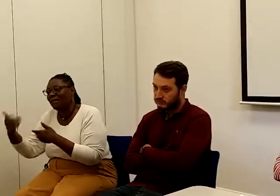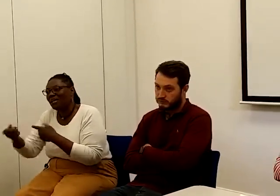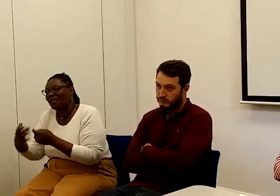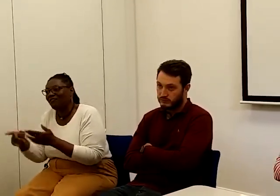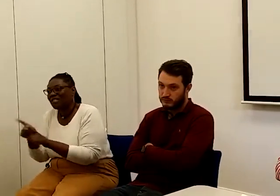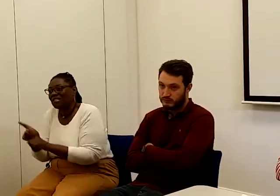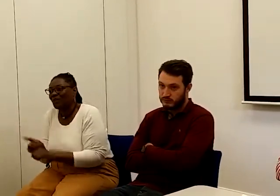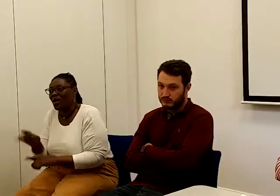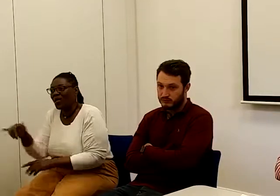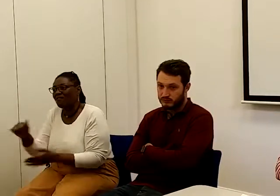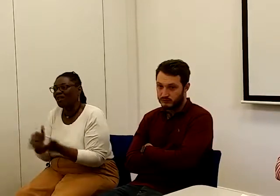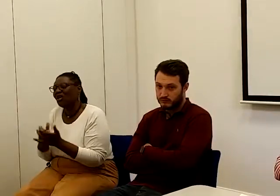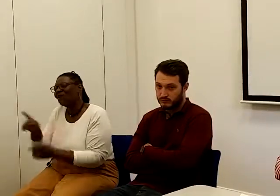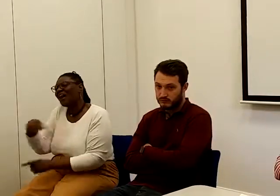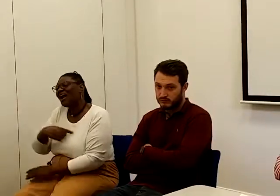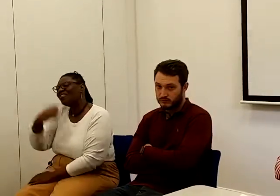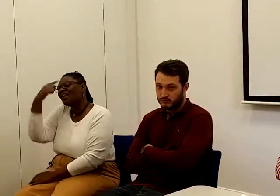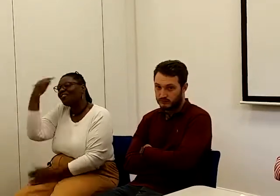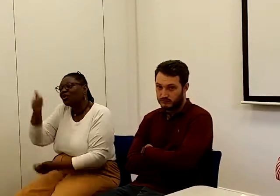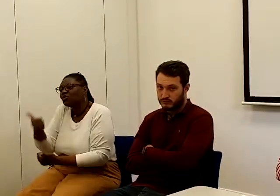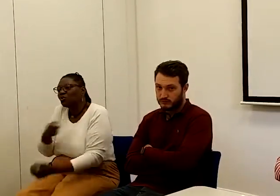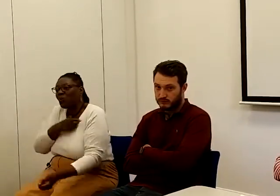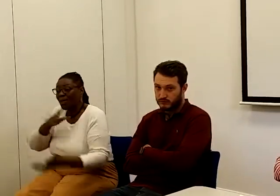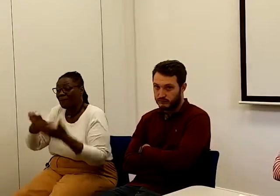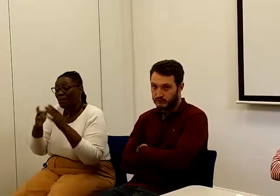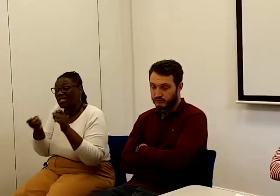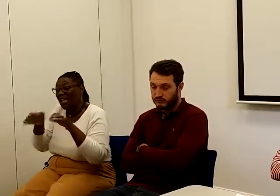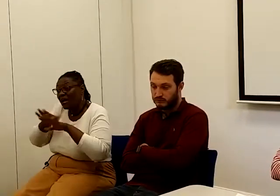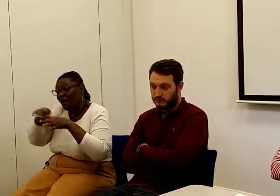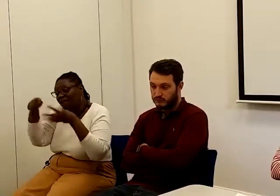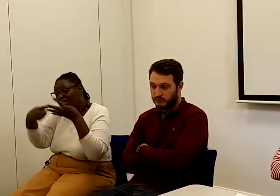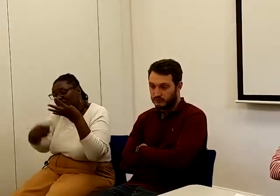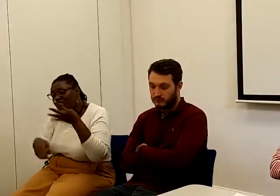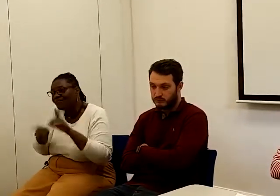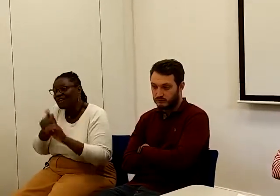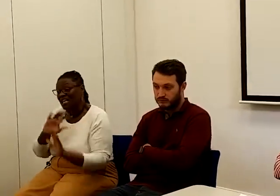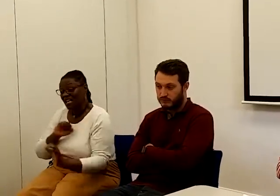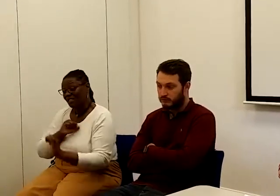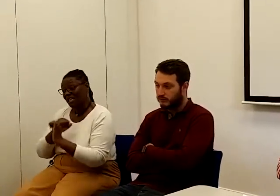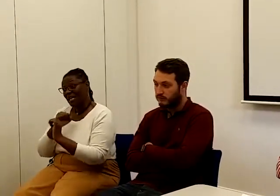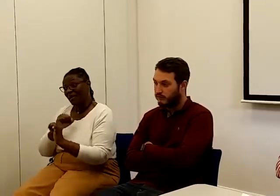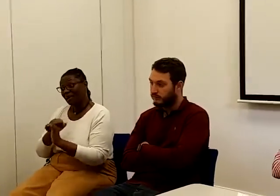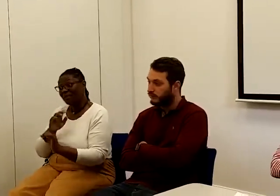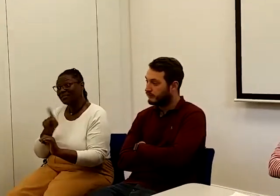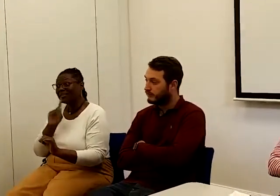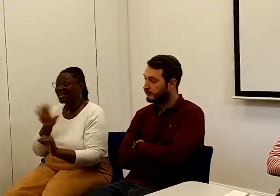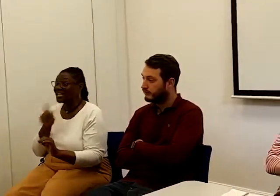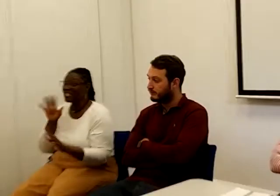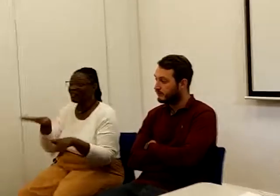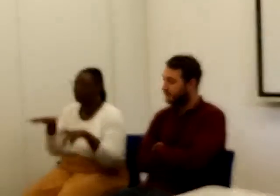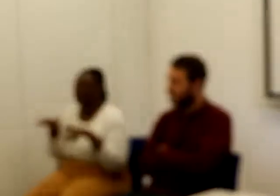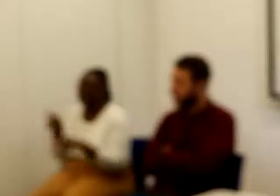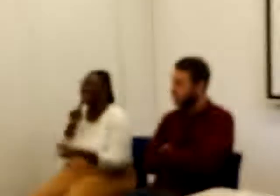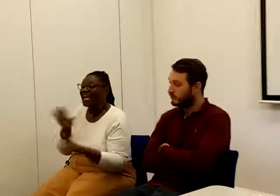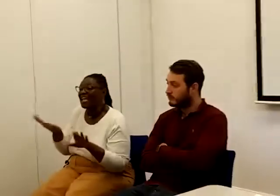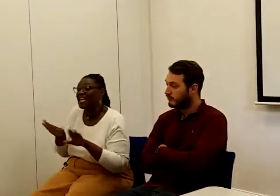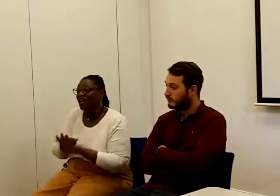that's good because it covers, if a campaign is lucky to get frees, it covers the people that